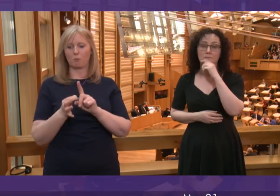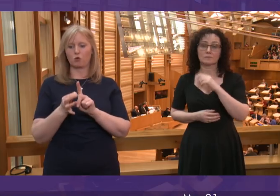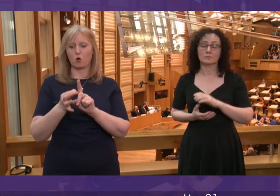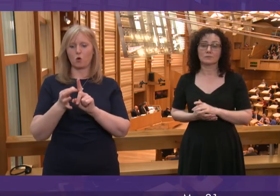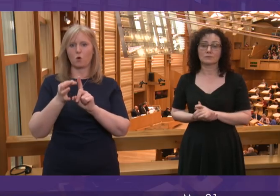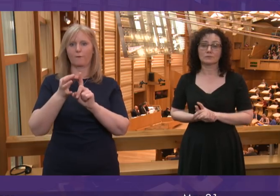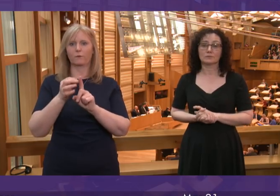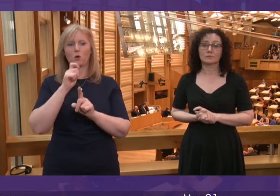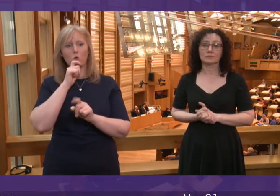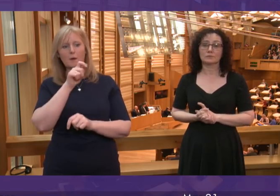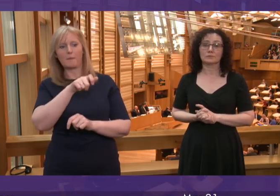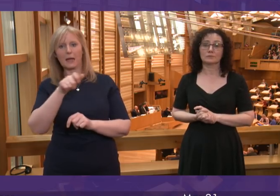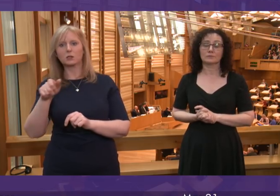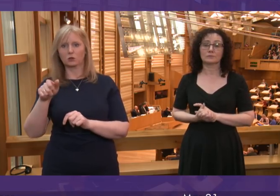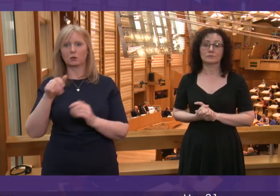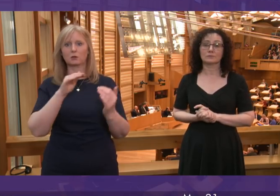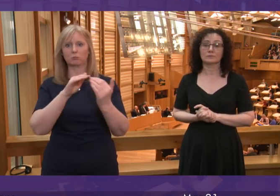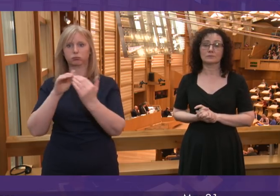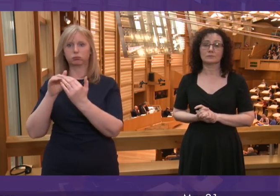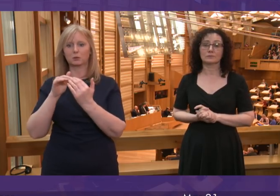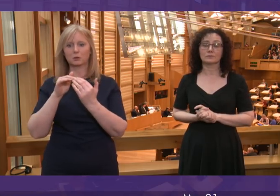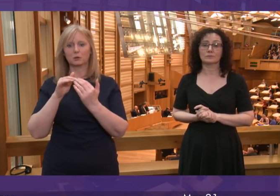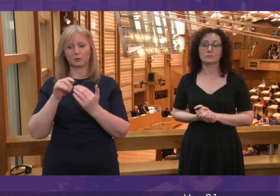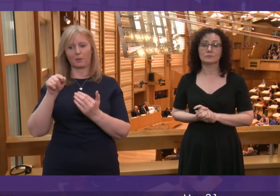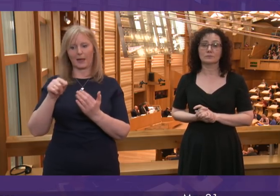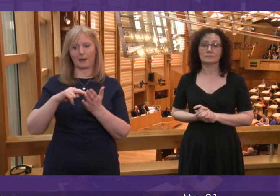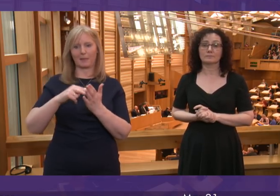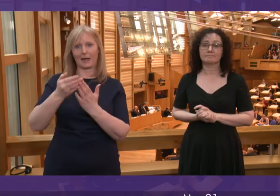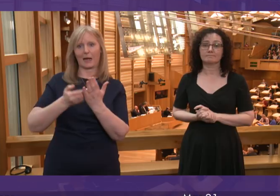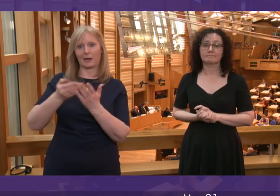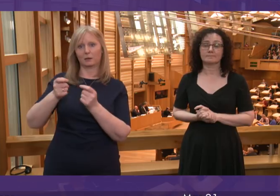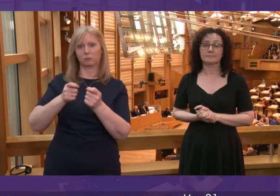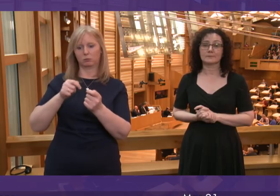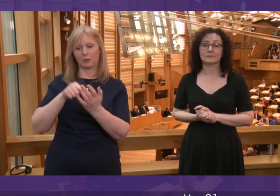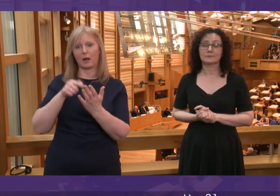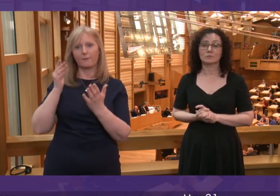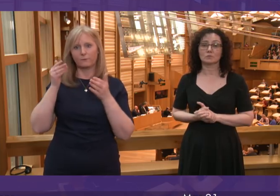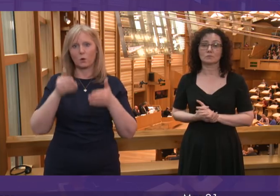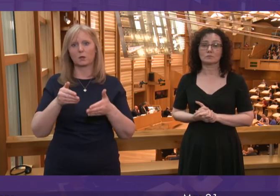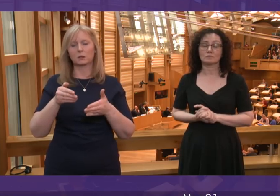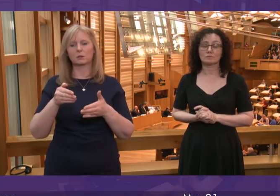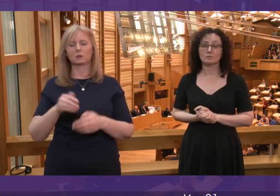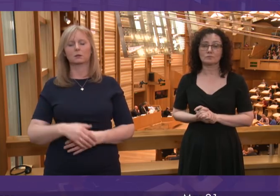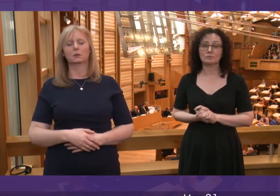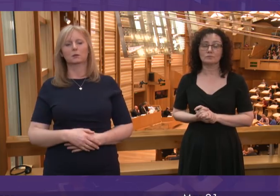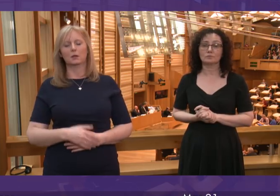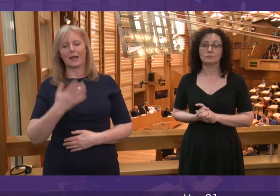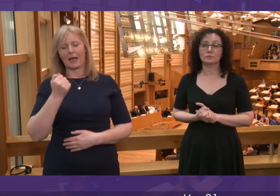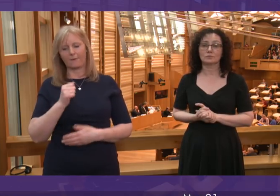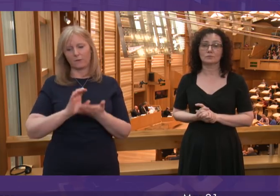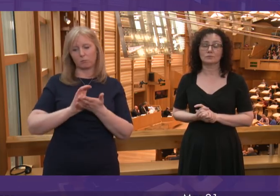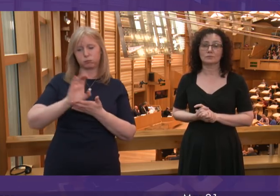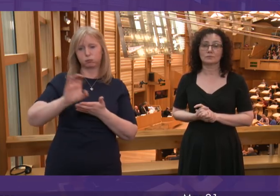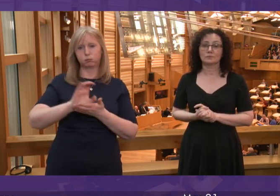that passengers want to see immediately. And that is what the remedial plan will very much focus on. Of course, there is significant investment in our